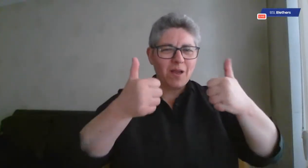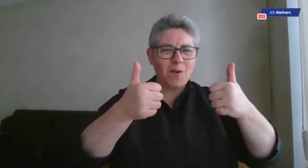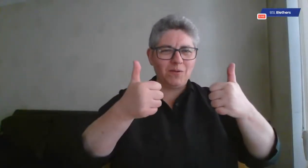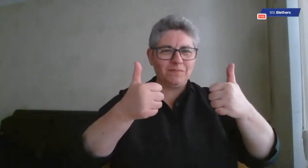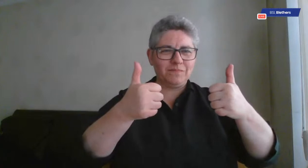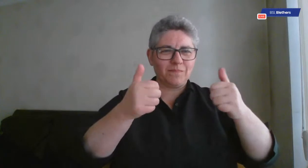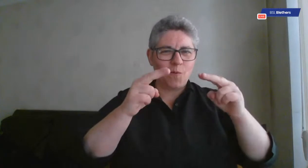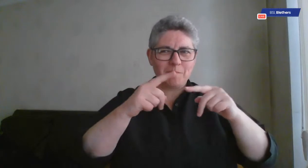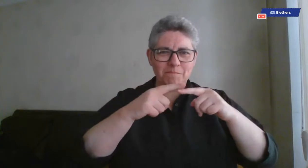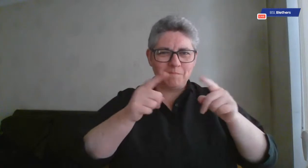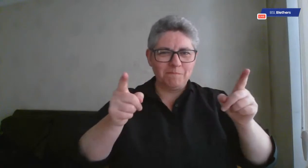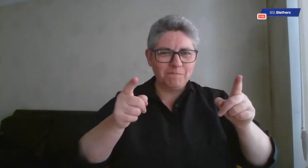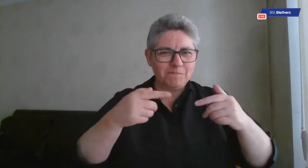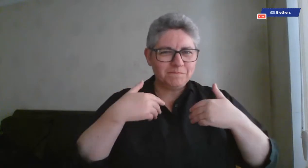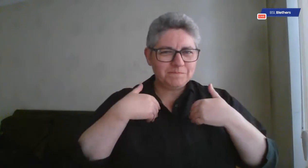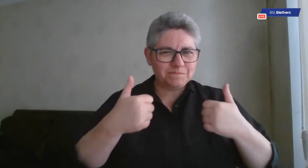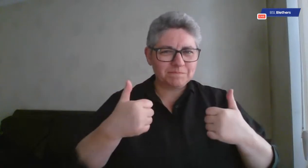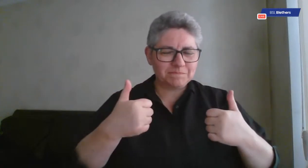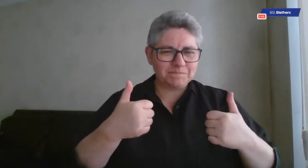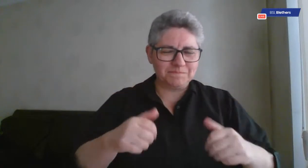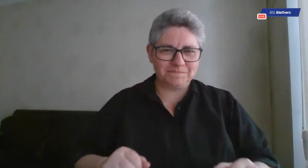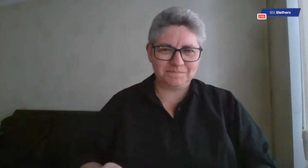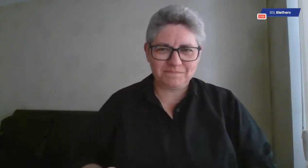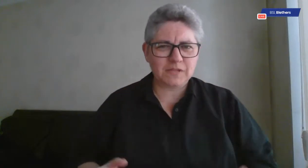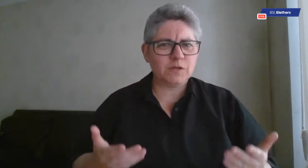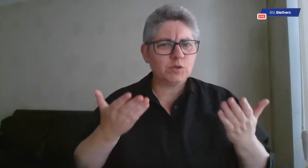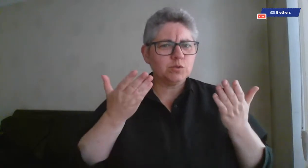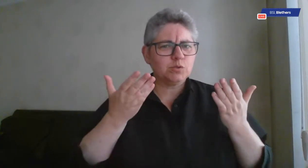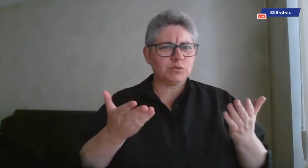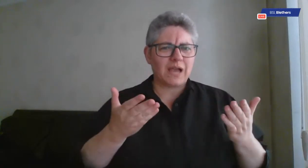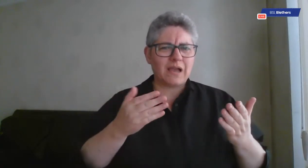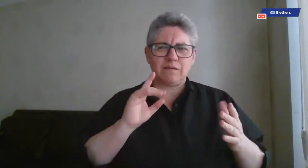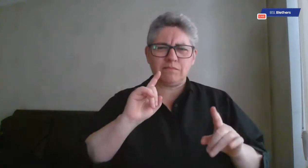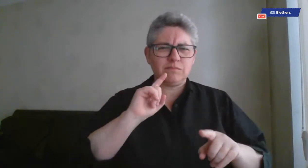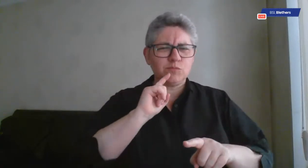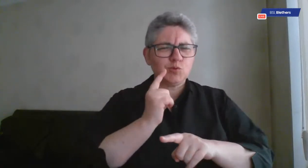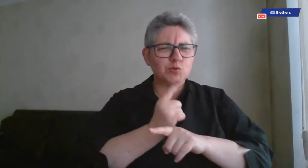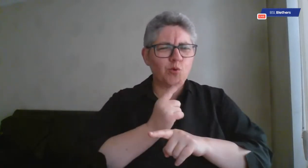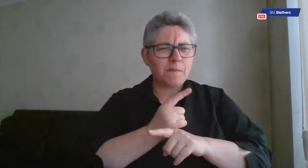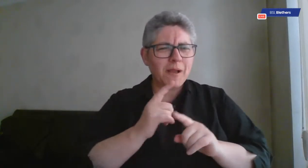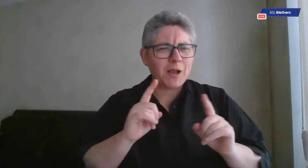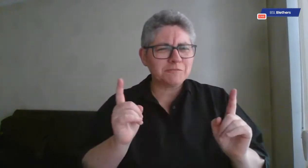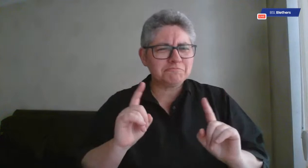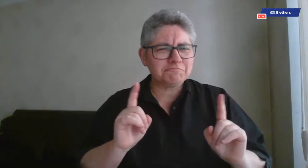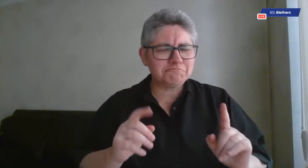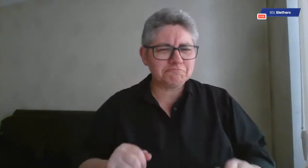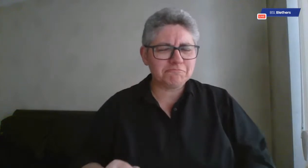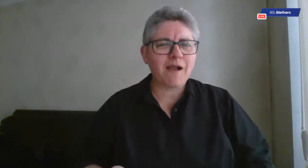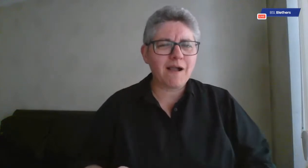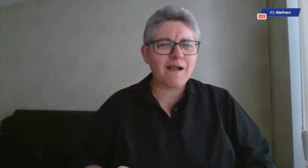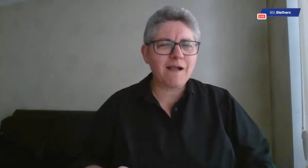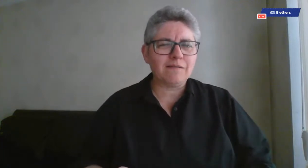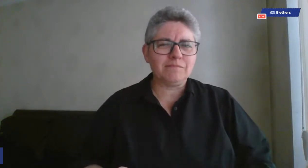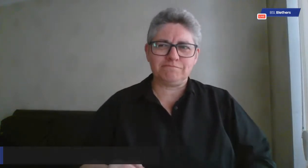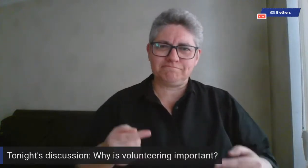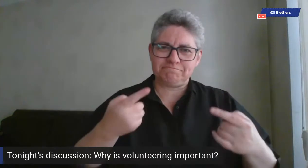Hello! Hope you're all doing well out there. Today, we're going to be talking